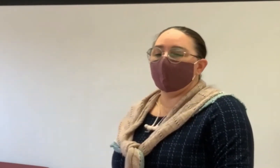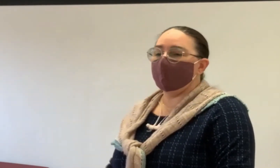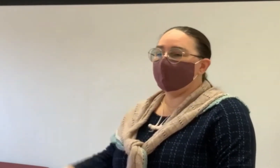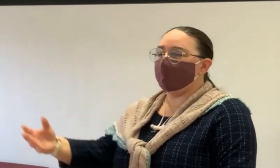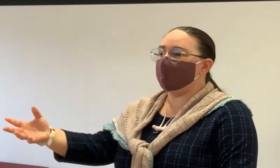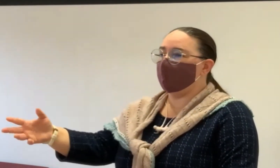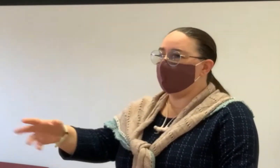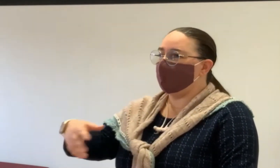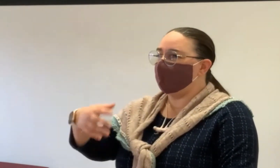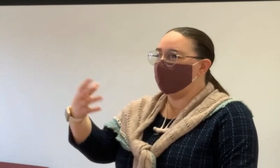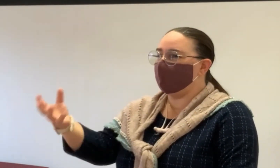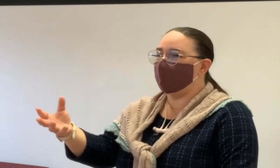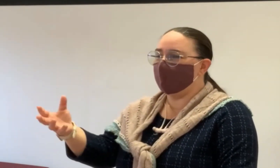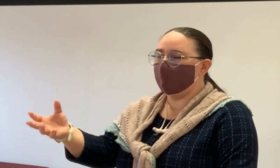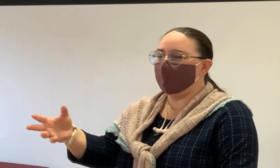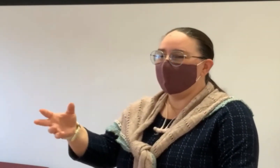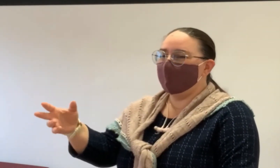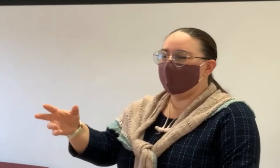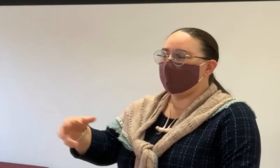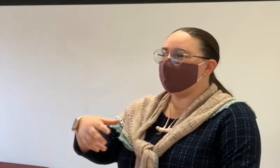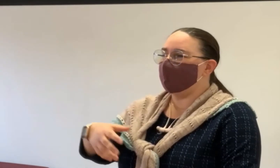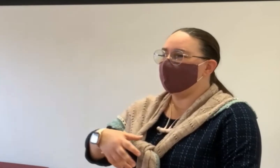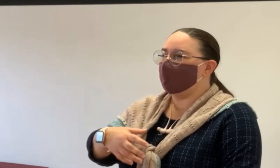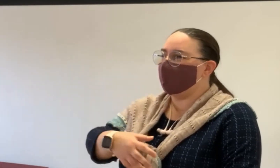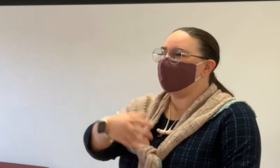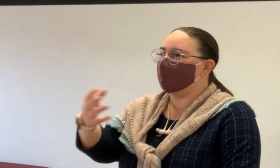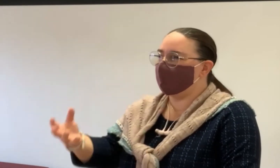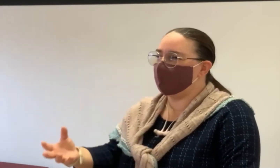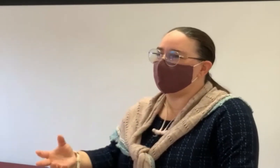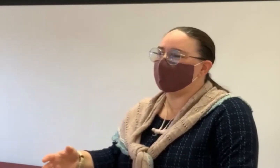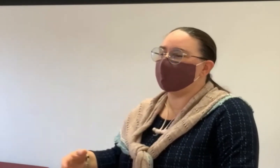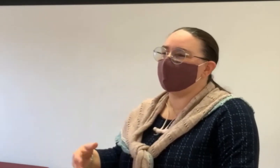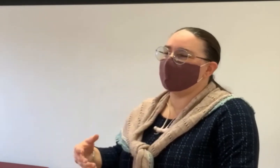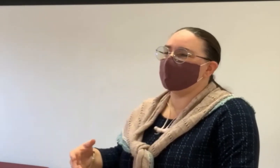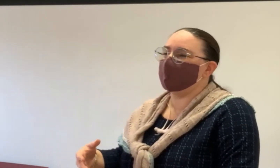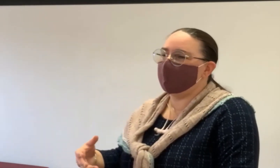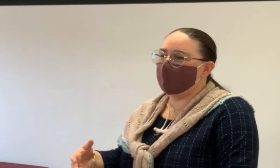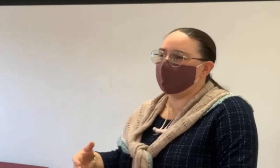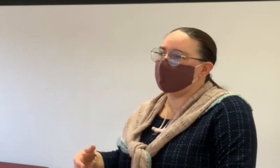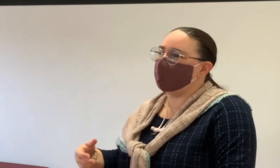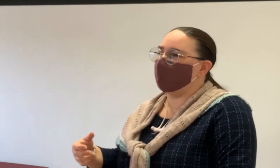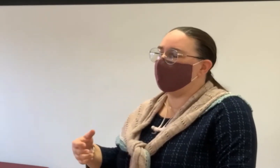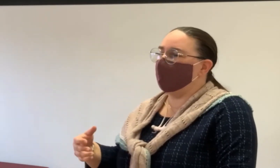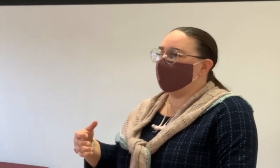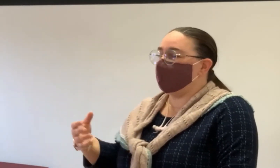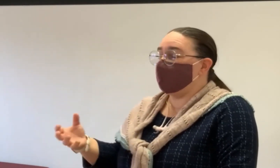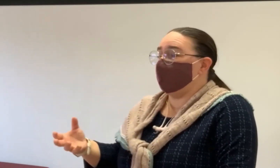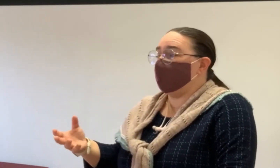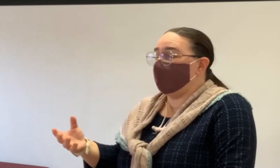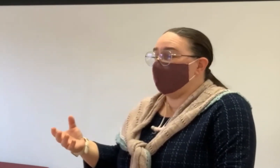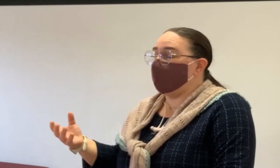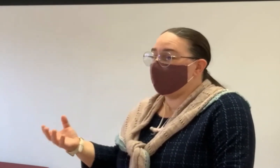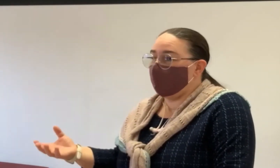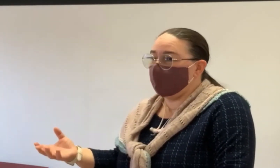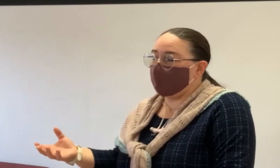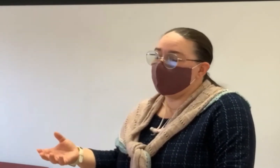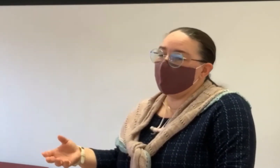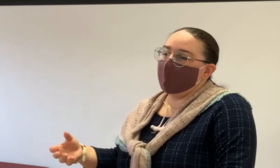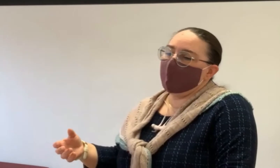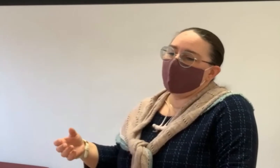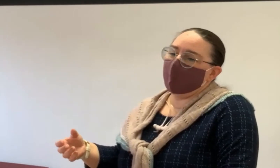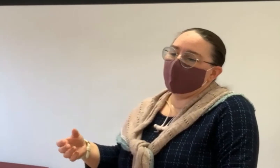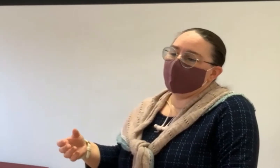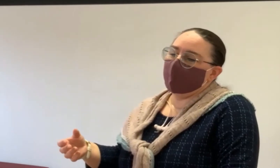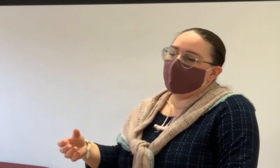And that isn't to say that we're, you know, not to encourage everybody to sell, to change this, but because it's not really a problem,